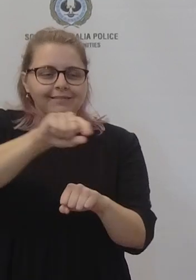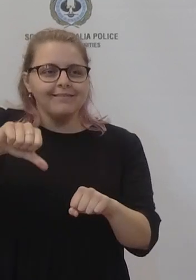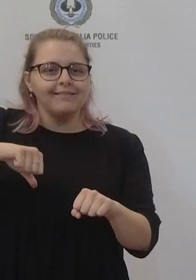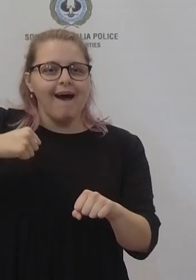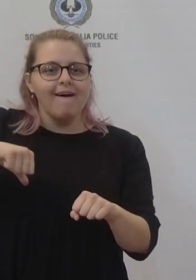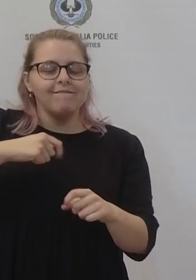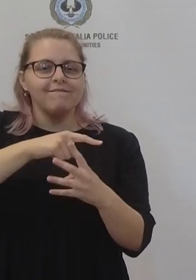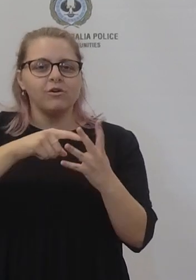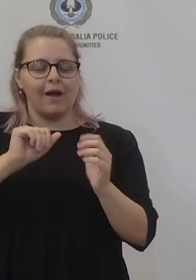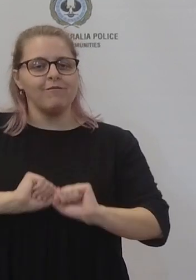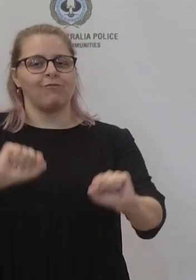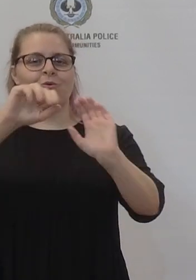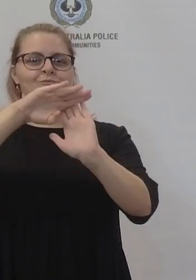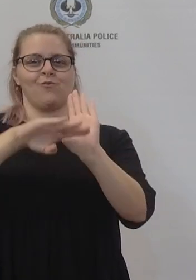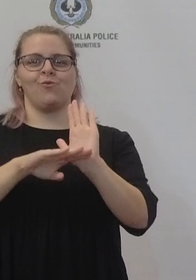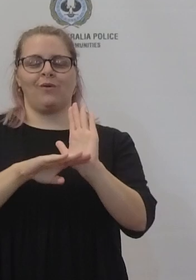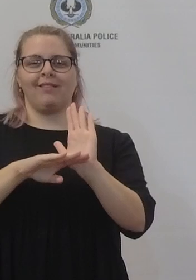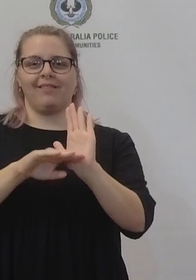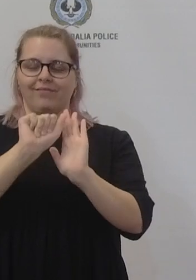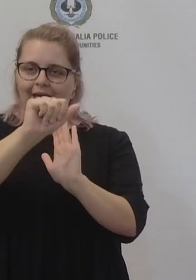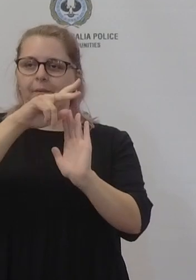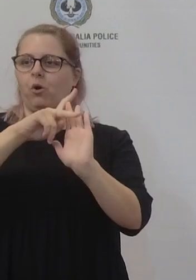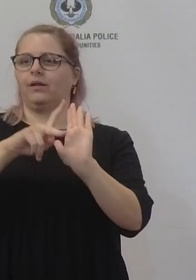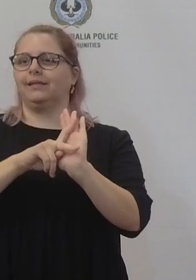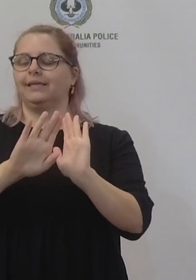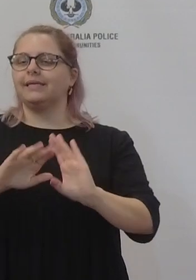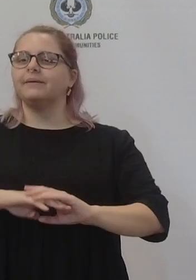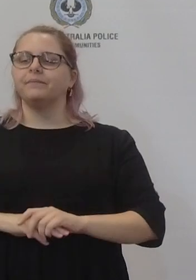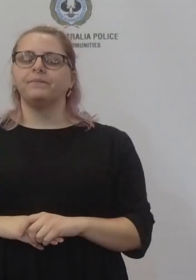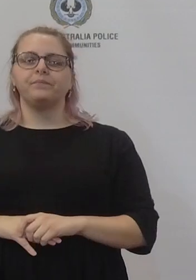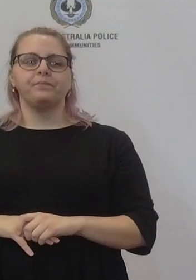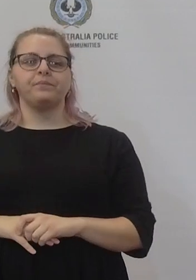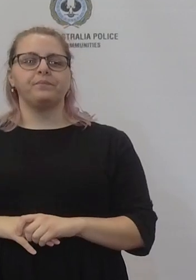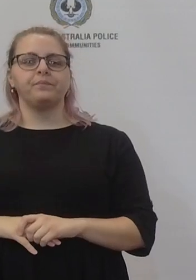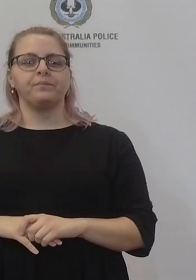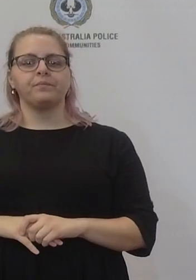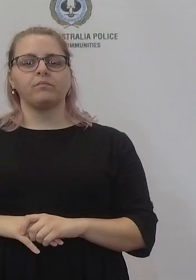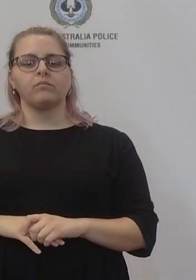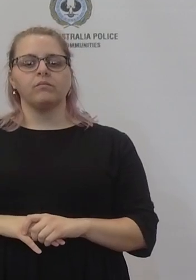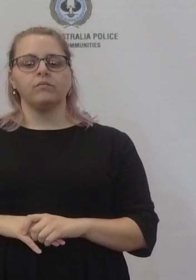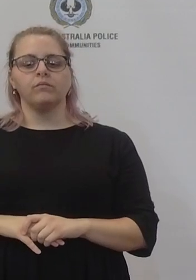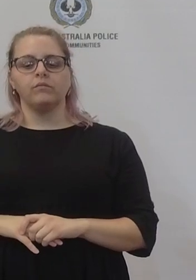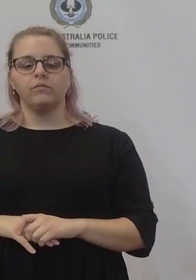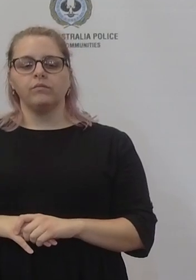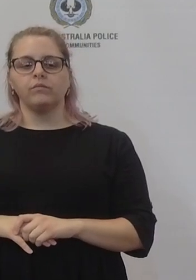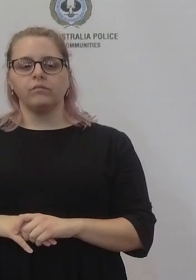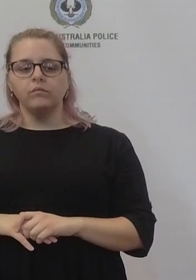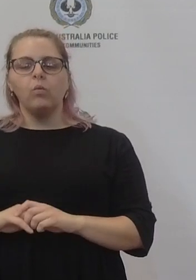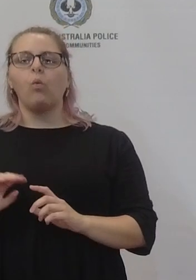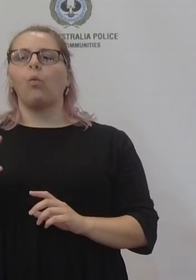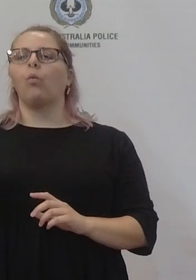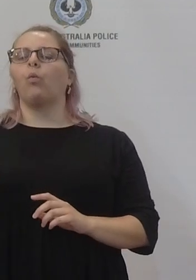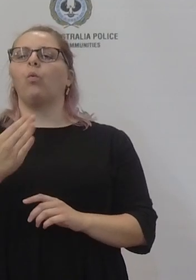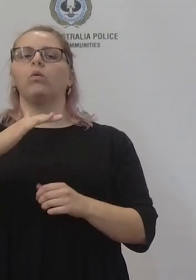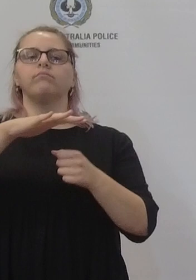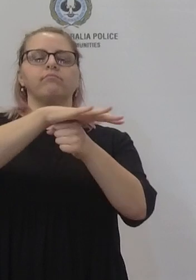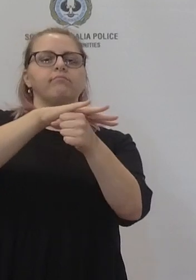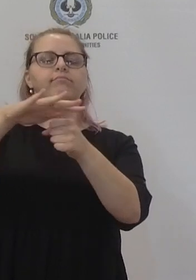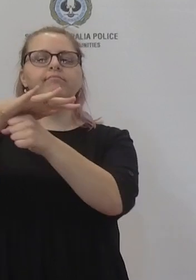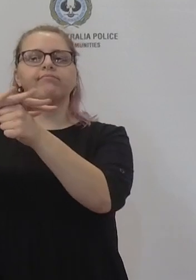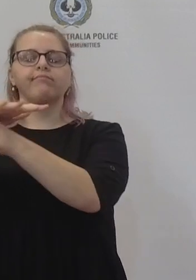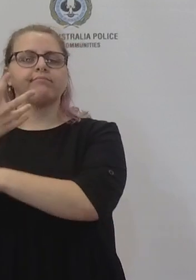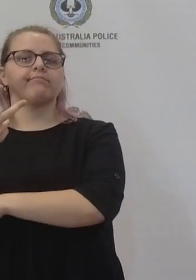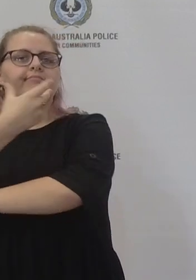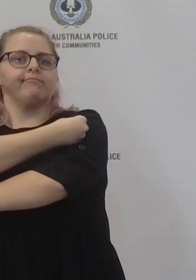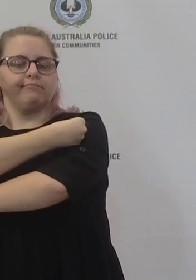so we're moving to that phase and as the Commissioner said um all of the mandates and the sectors where who are responsible